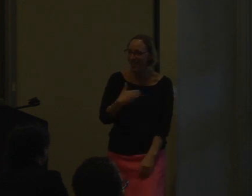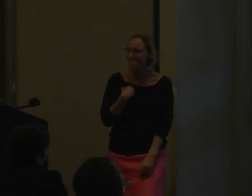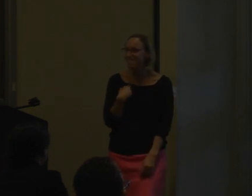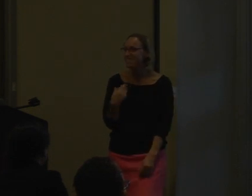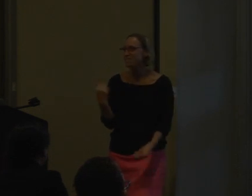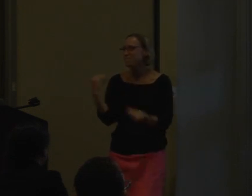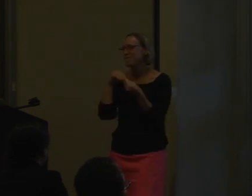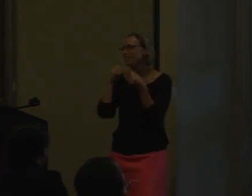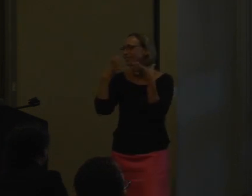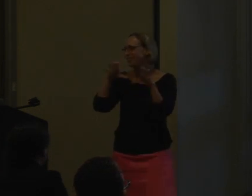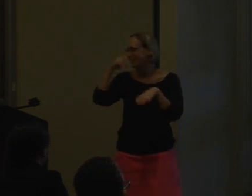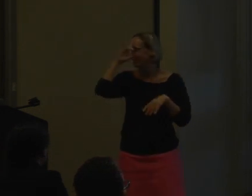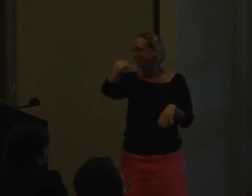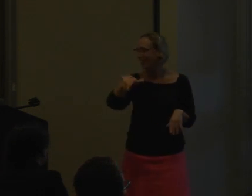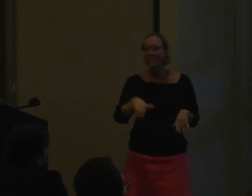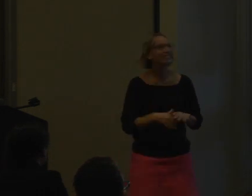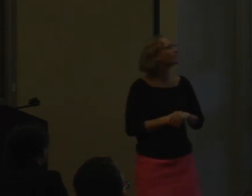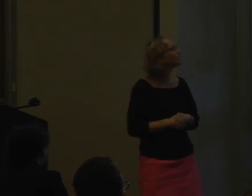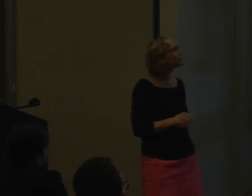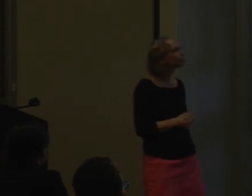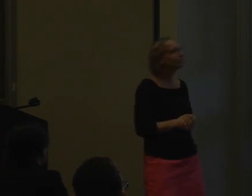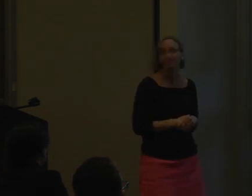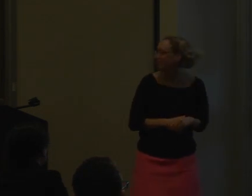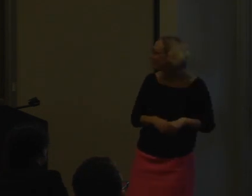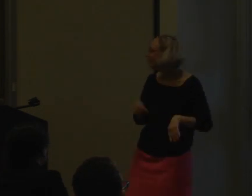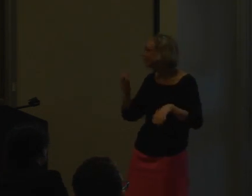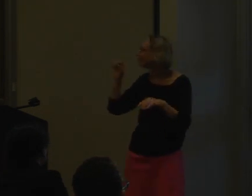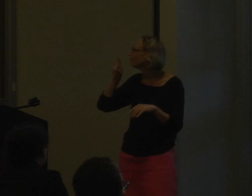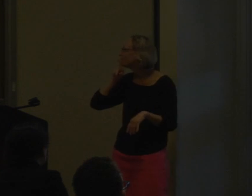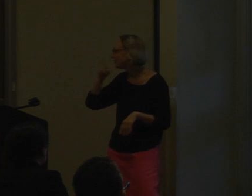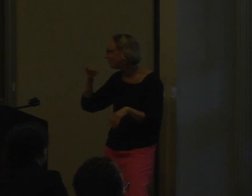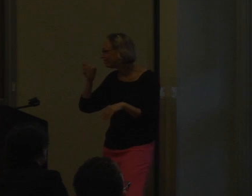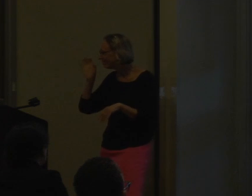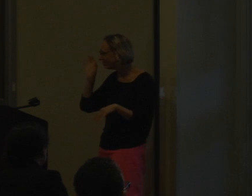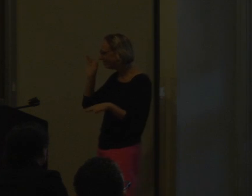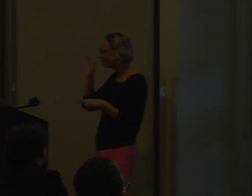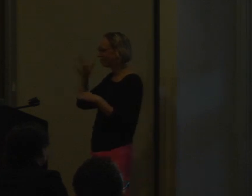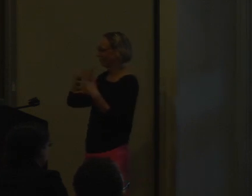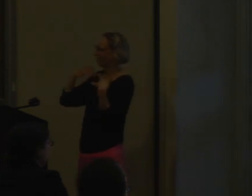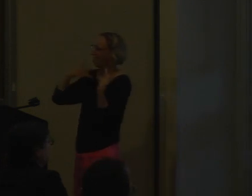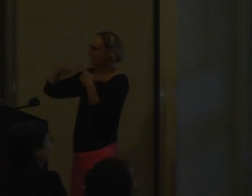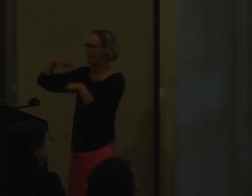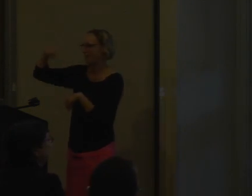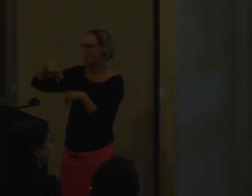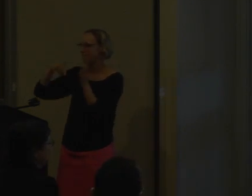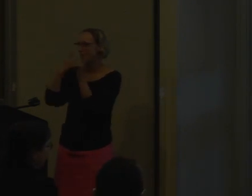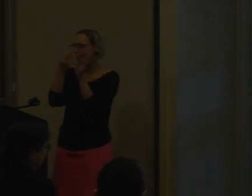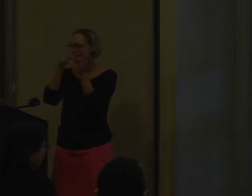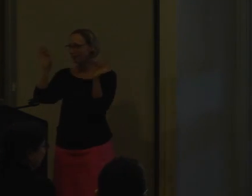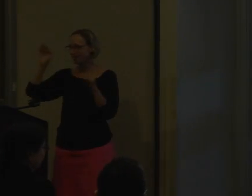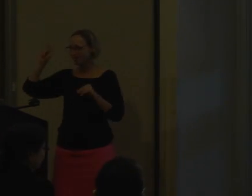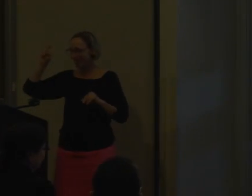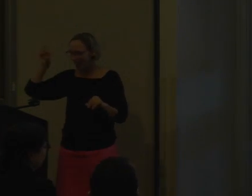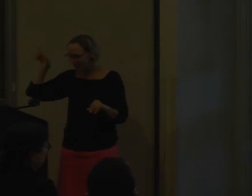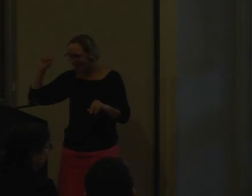And we strongly, as long as they have the clear access early on in life, then they'll be fine later.